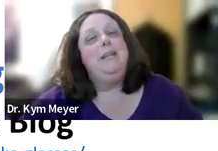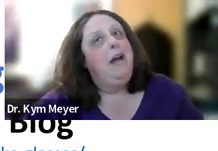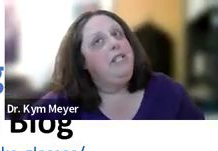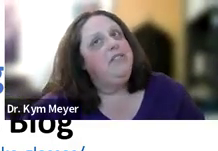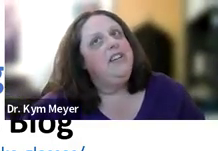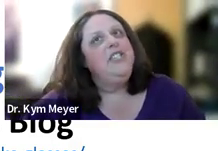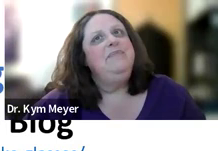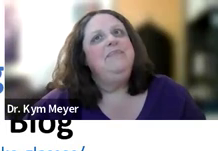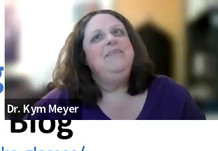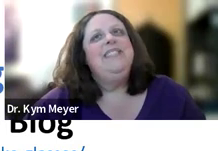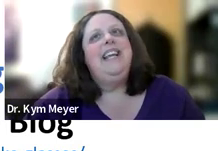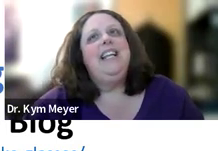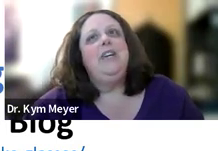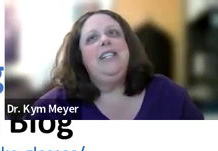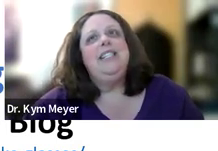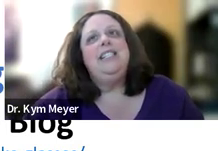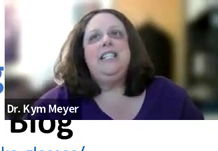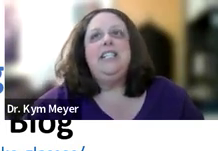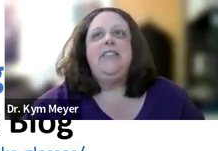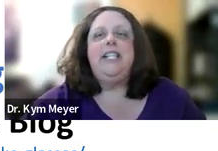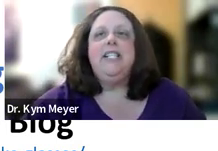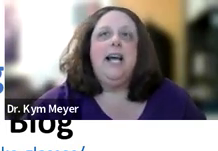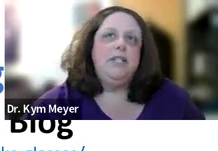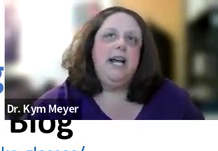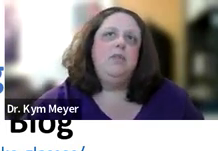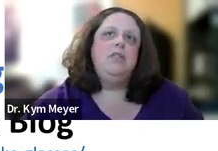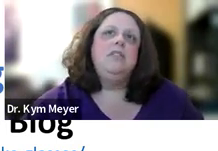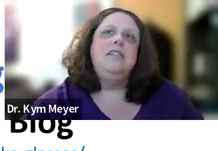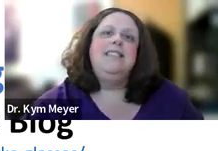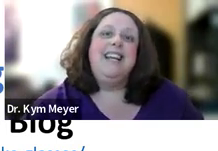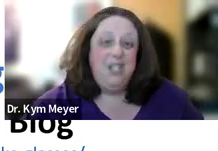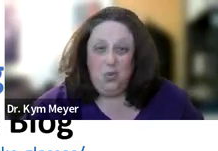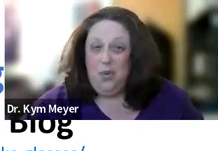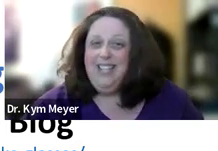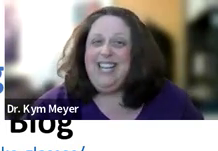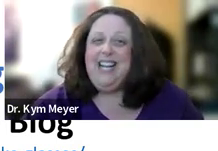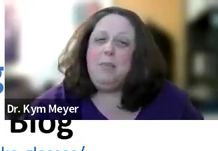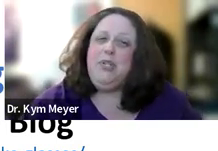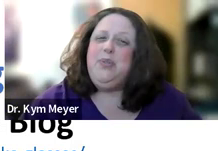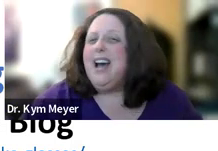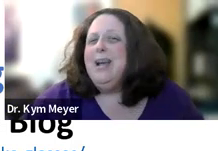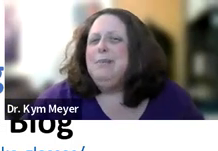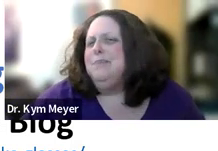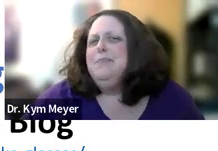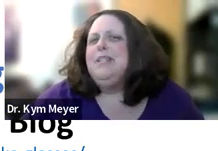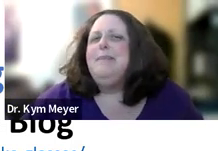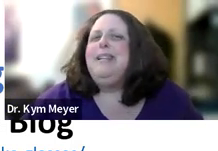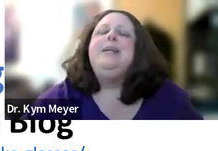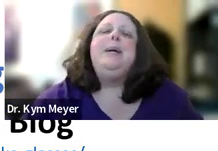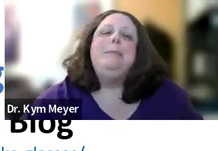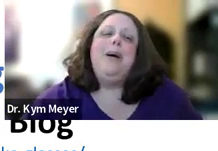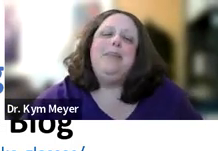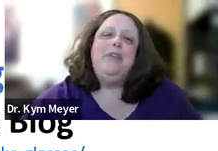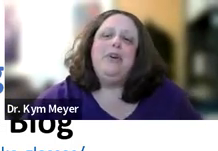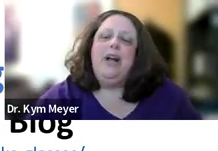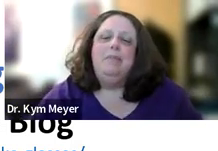They need batteries to function. They can increase sensitivity to loud sounds. They can squeal at inopportune times. What does that mean?